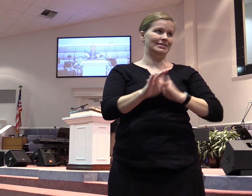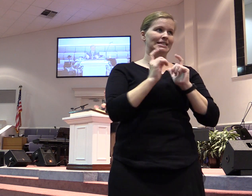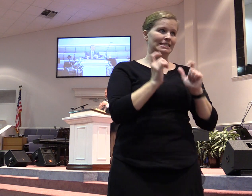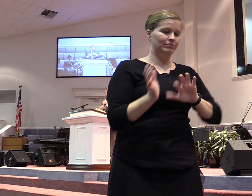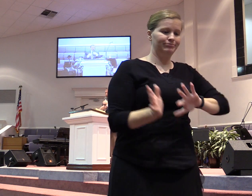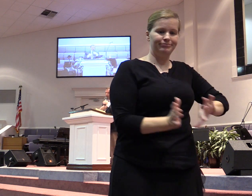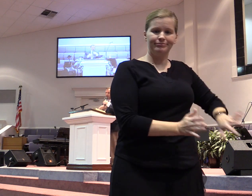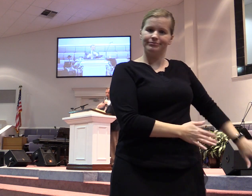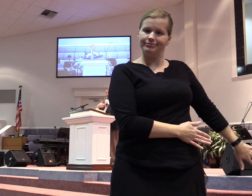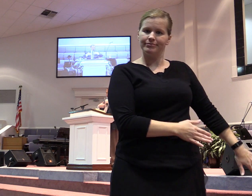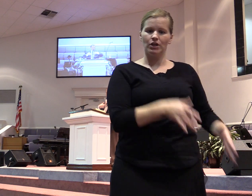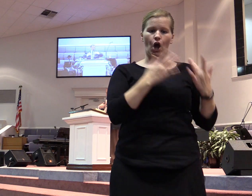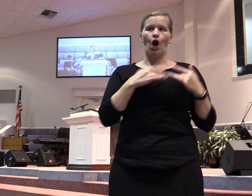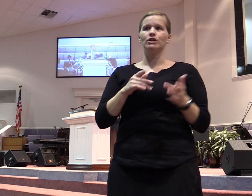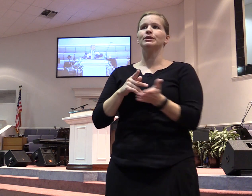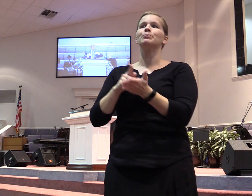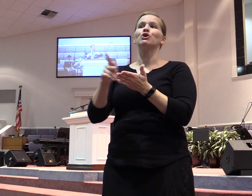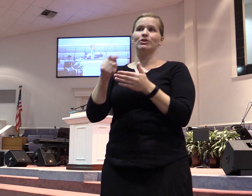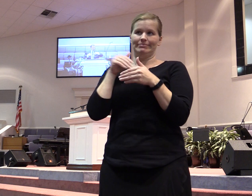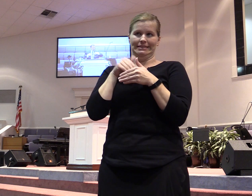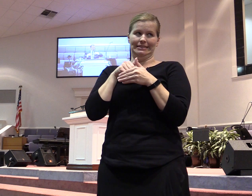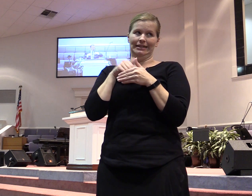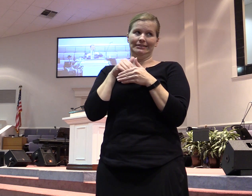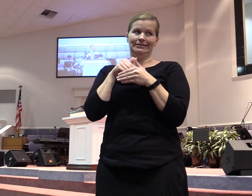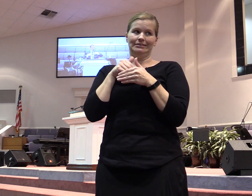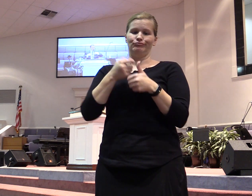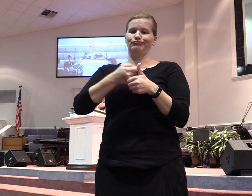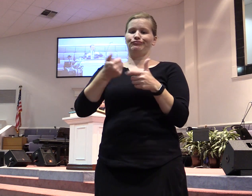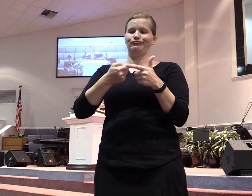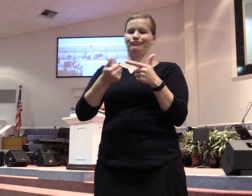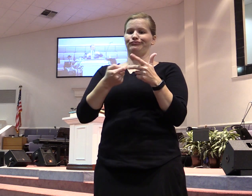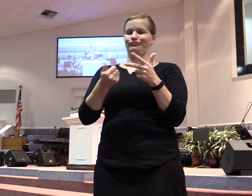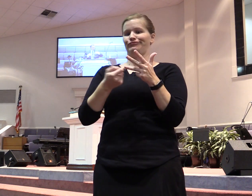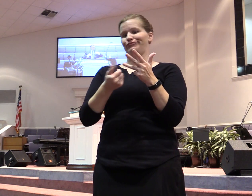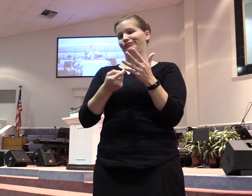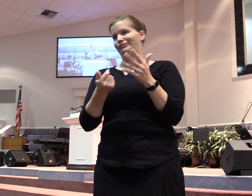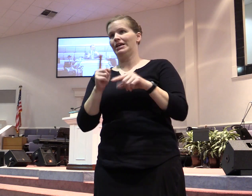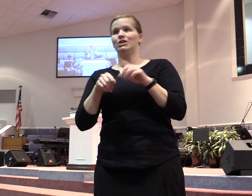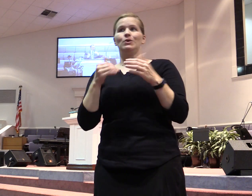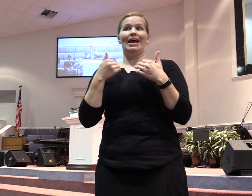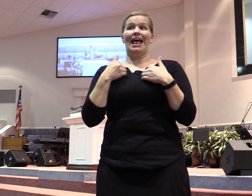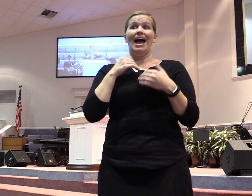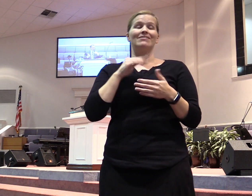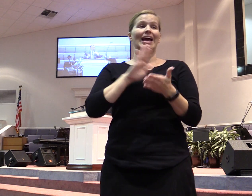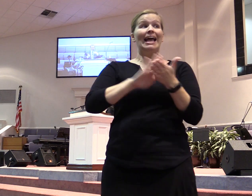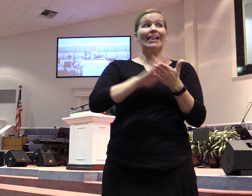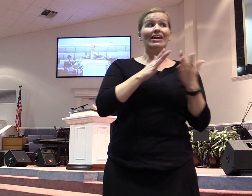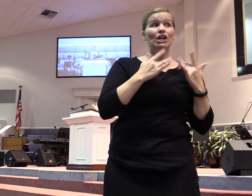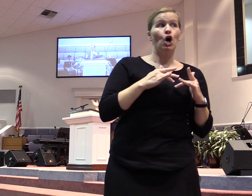Purify your heart. Enter. Right. You can't have a clean heart and have dirty hands. Who shall